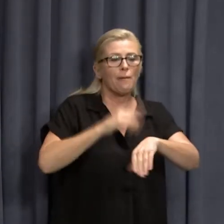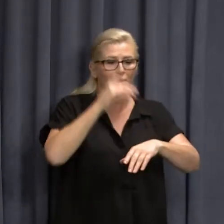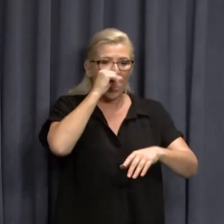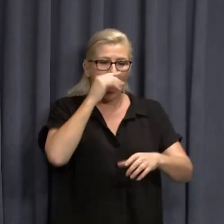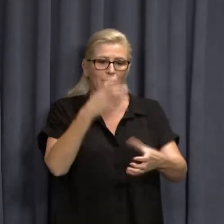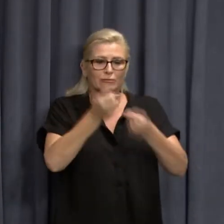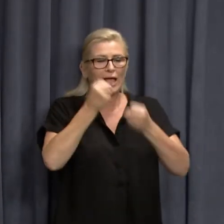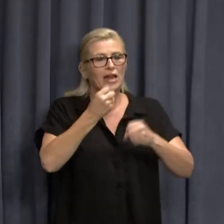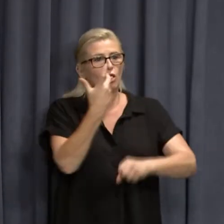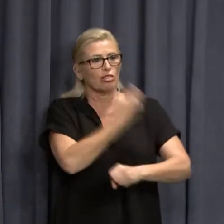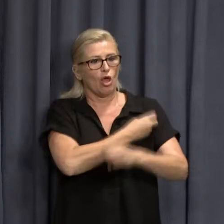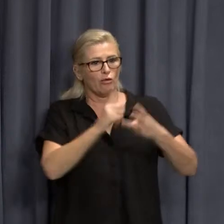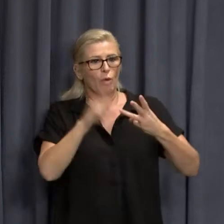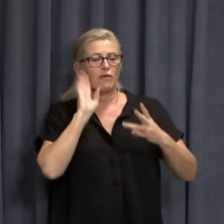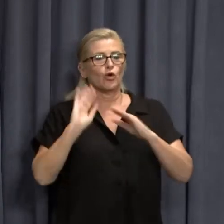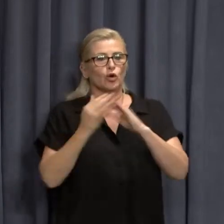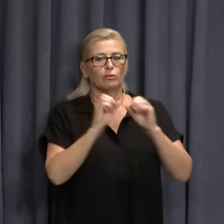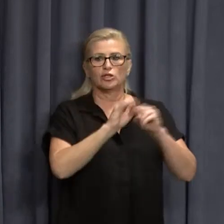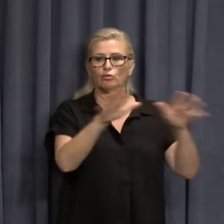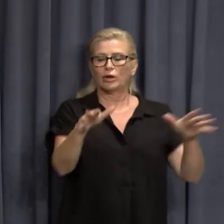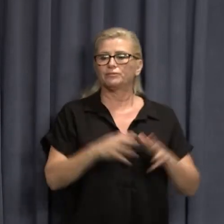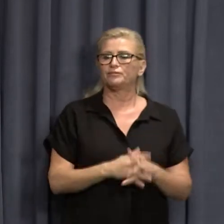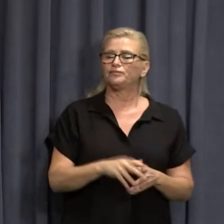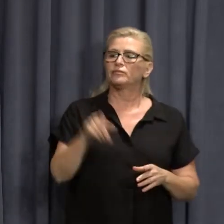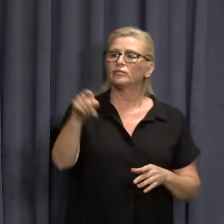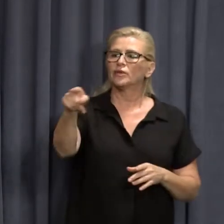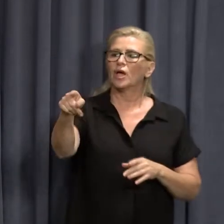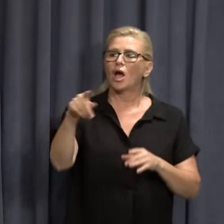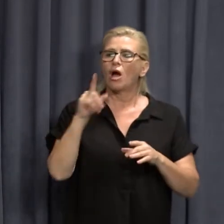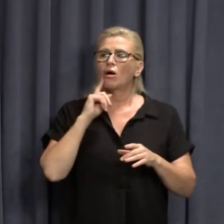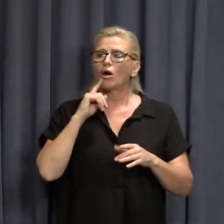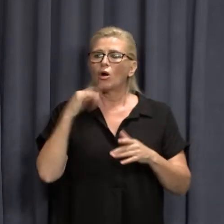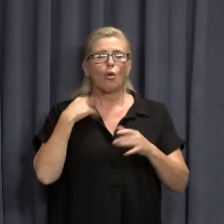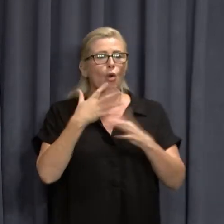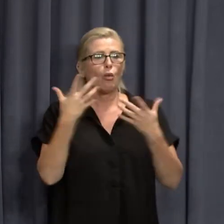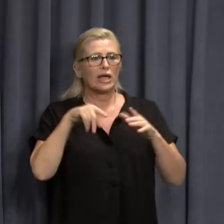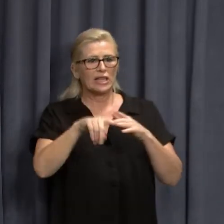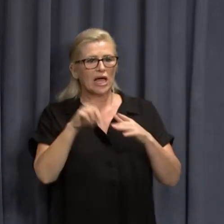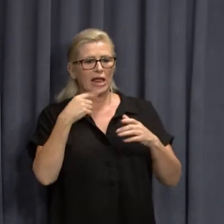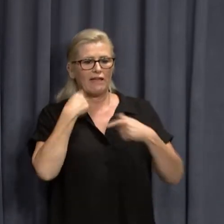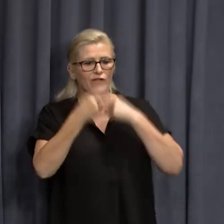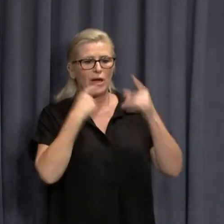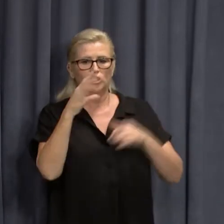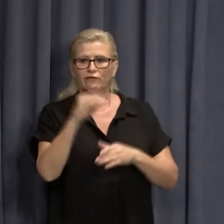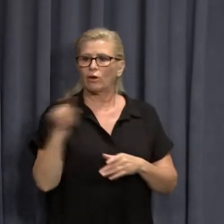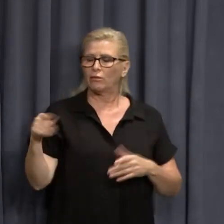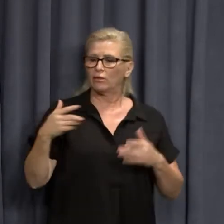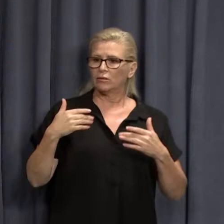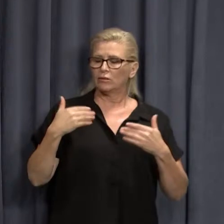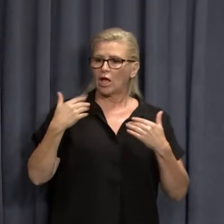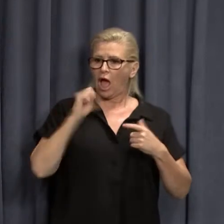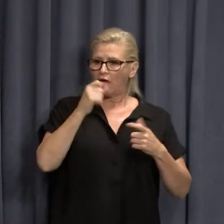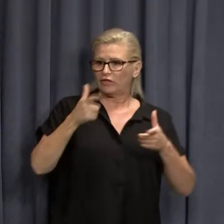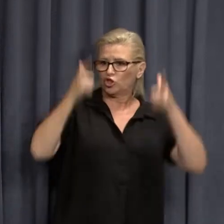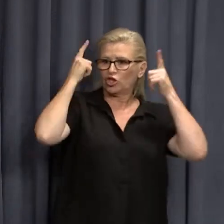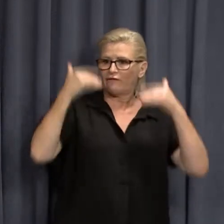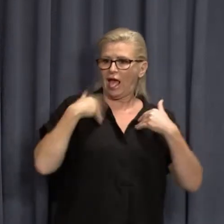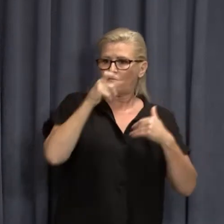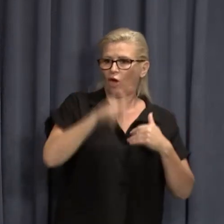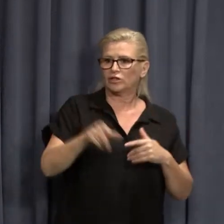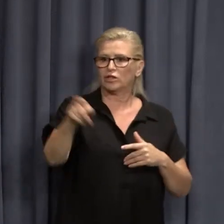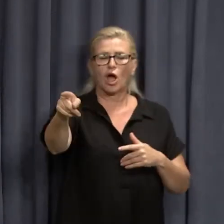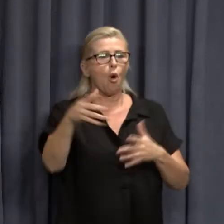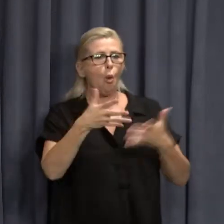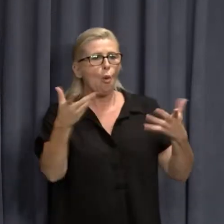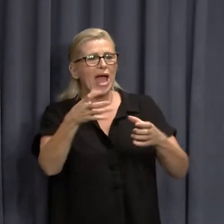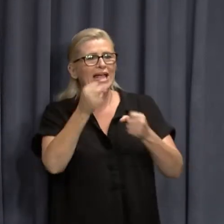broad community spread of the virus. What is the source for that data, sorry? The Chief Health Officer. Do you know where he's got it from? Because I haven't been able to